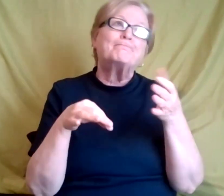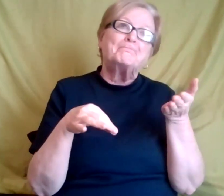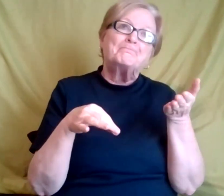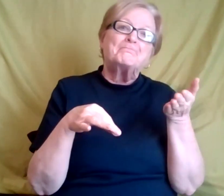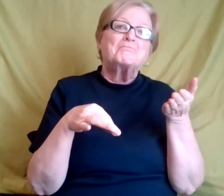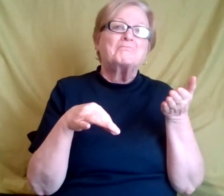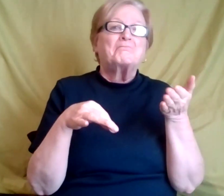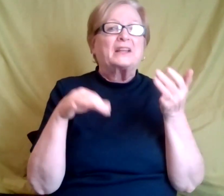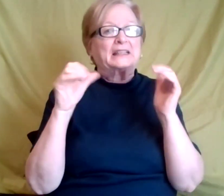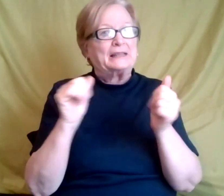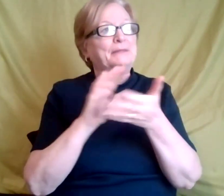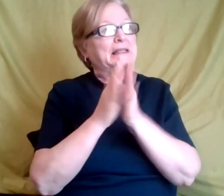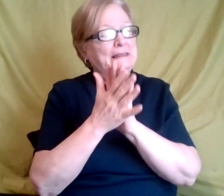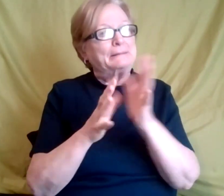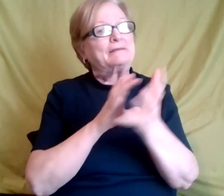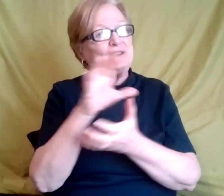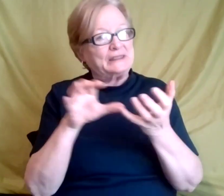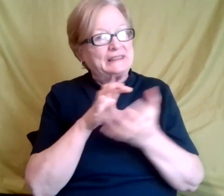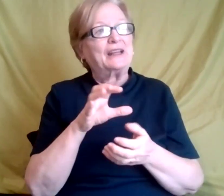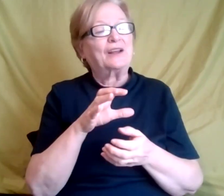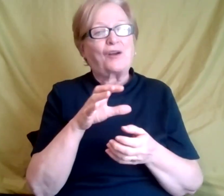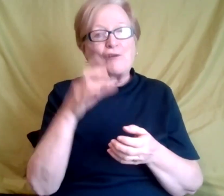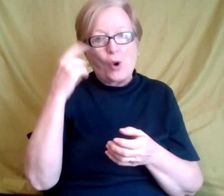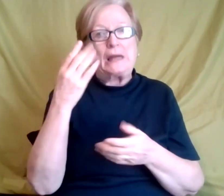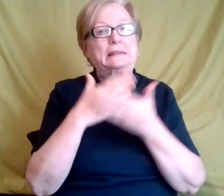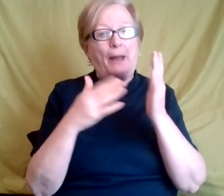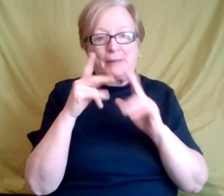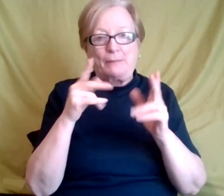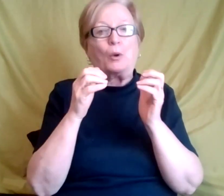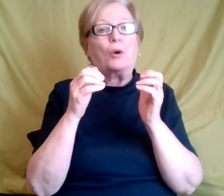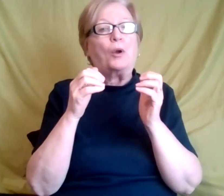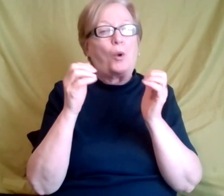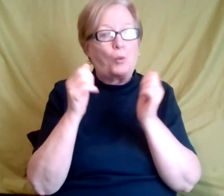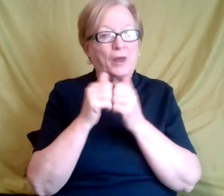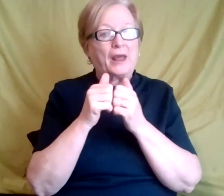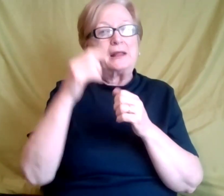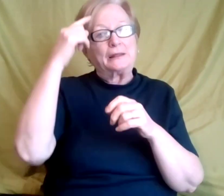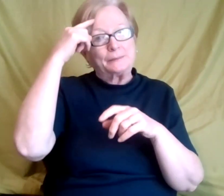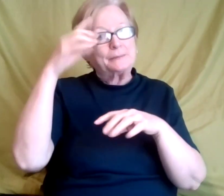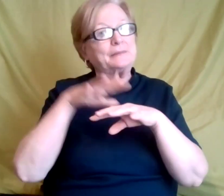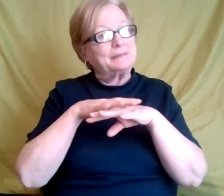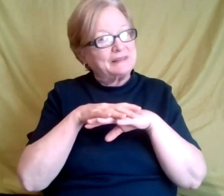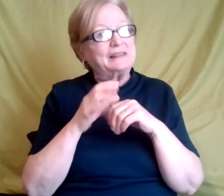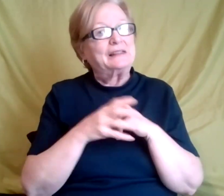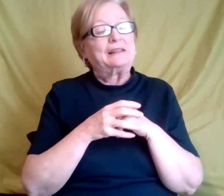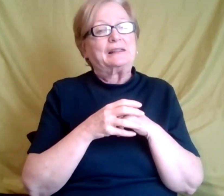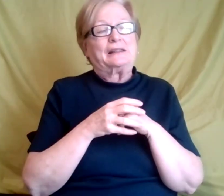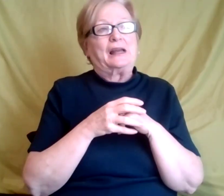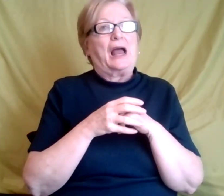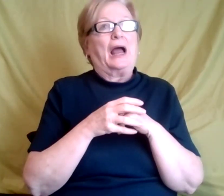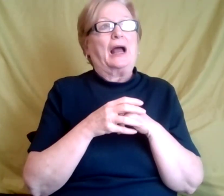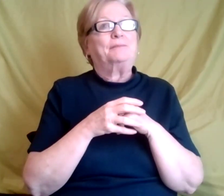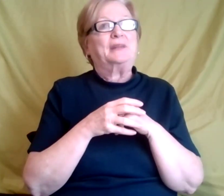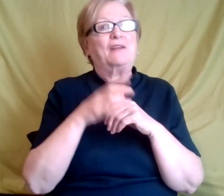that can be confusing to someone with, uh, who's neurodivergent. So if we ask, if you have an employee, an